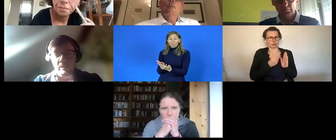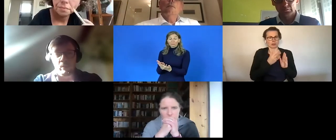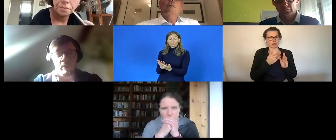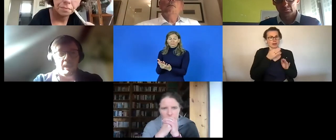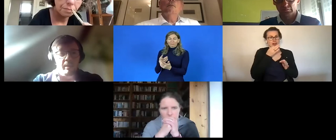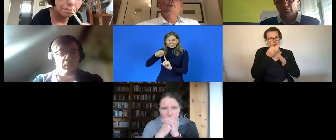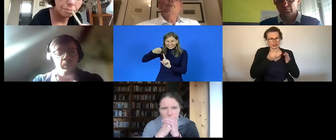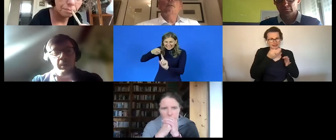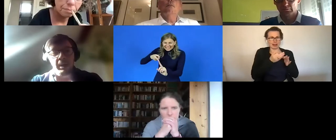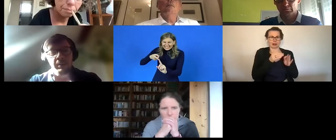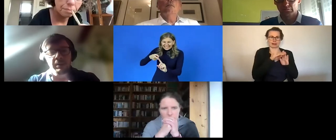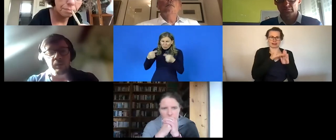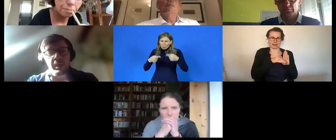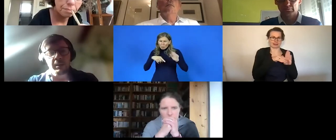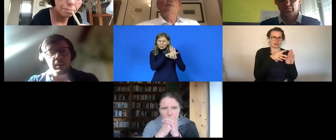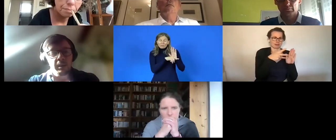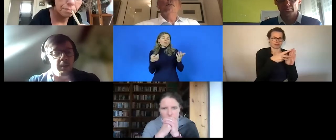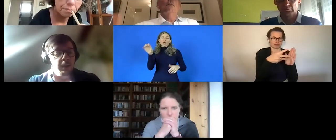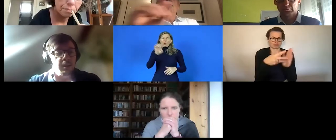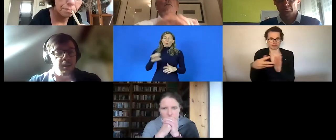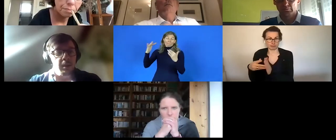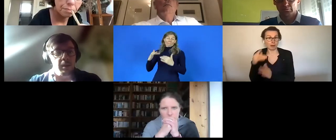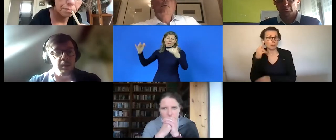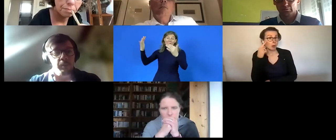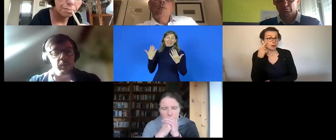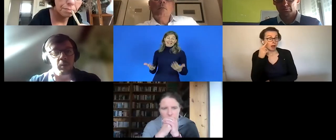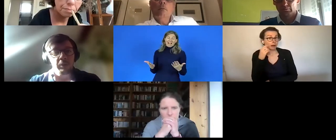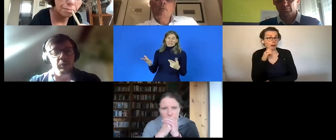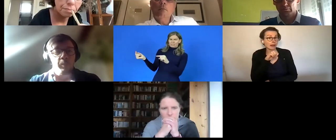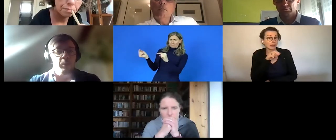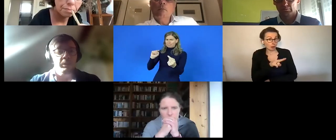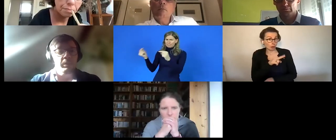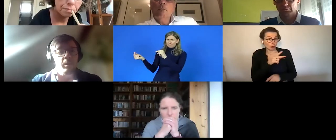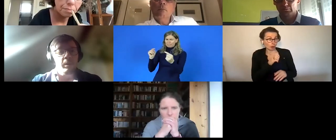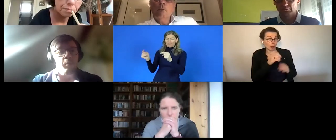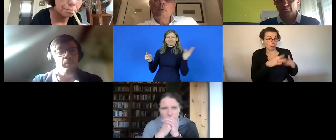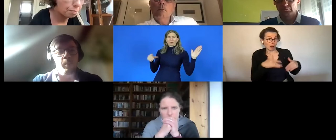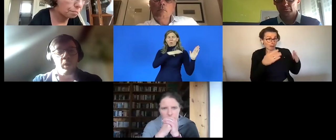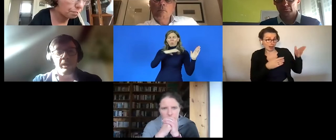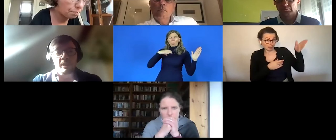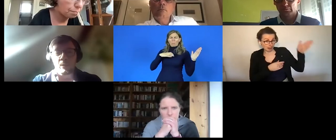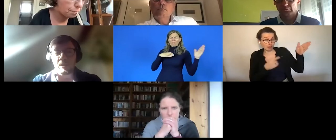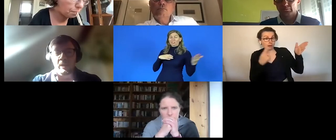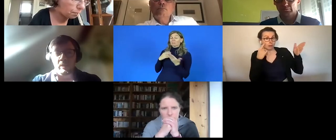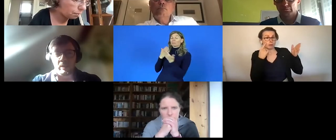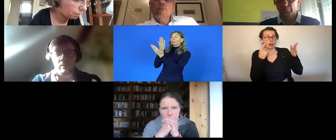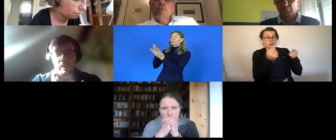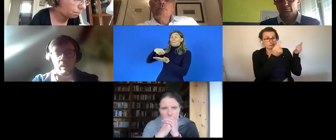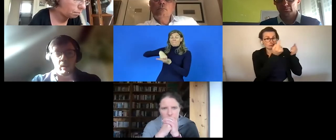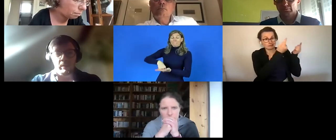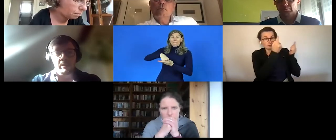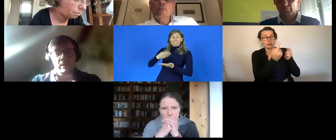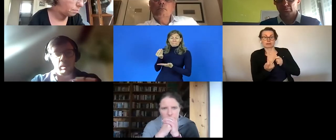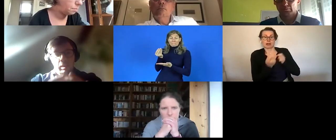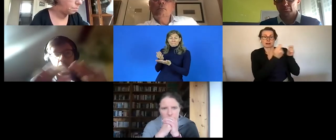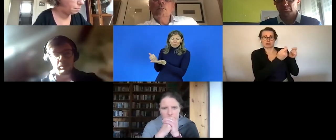files now european parliament is debating the commission's proposal uh on minimum wages and we think that uh